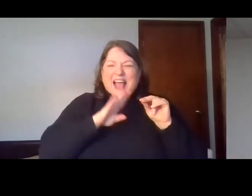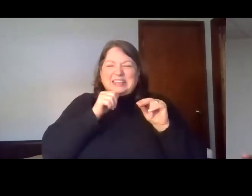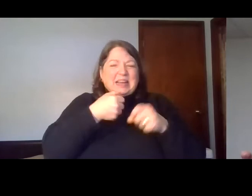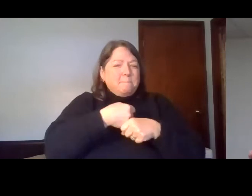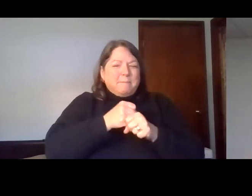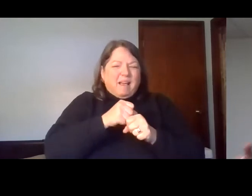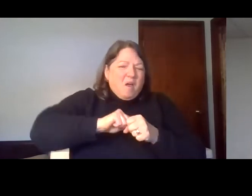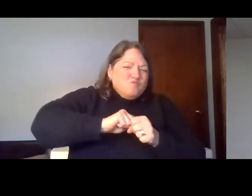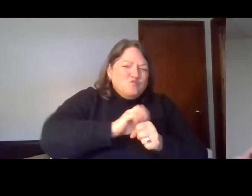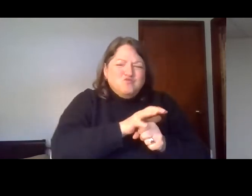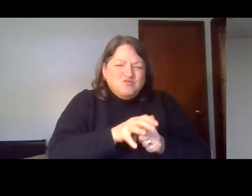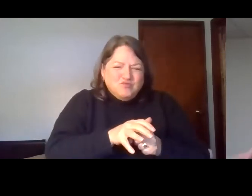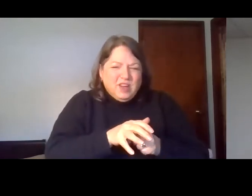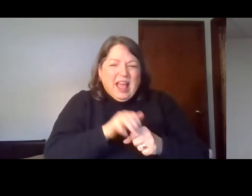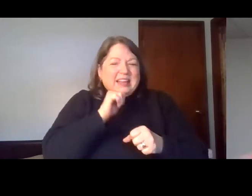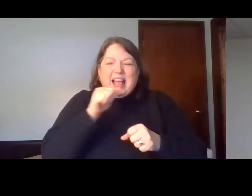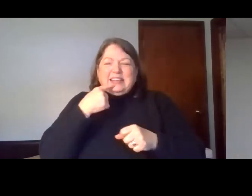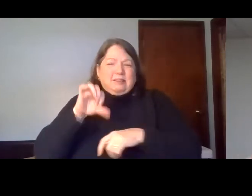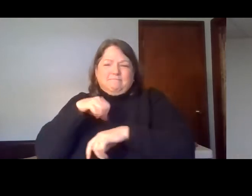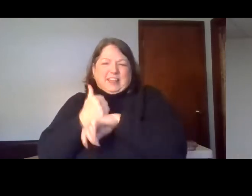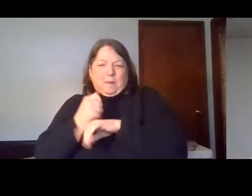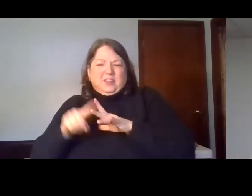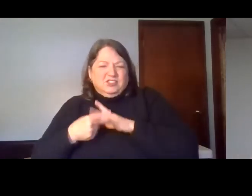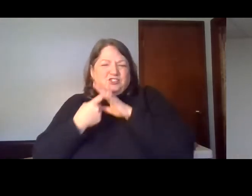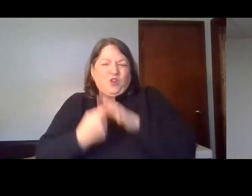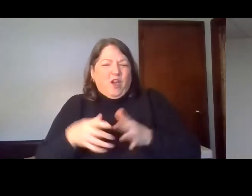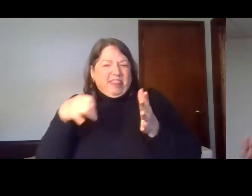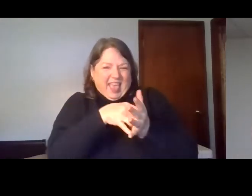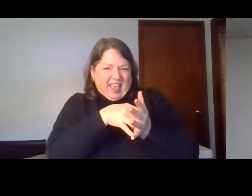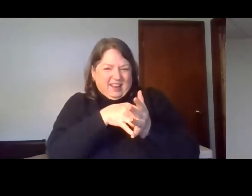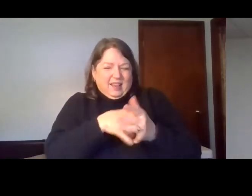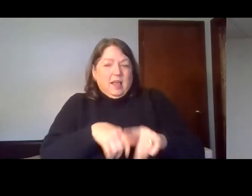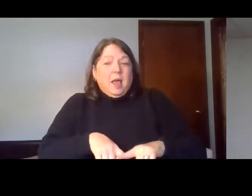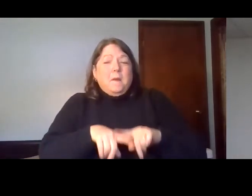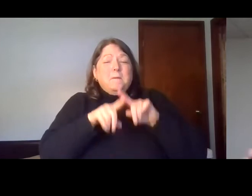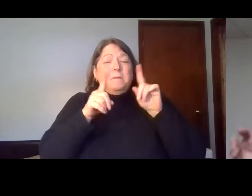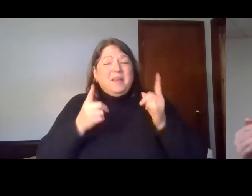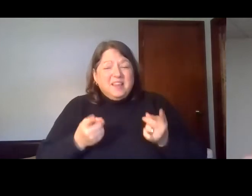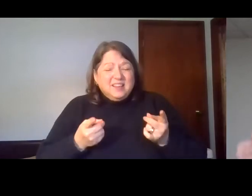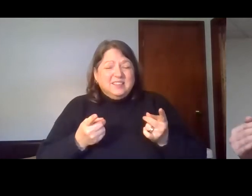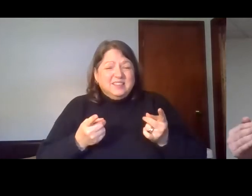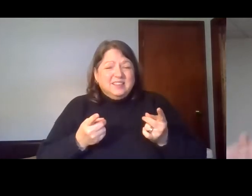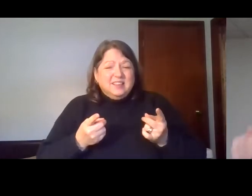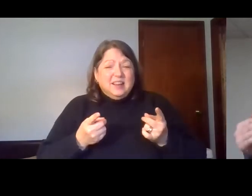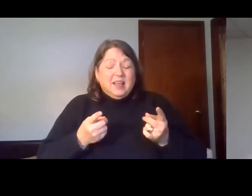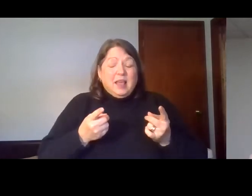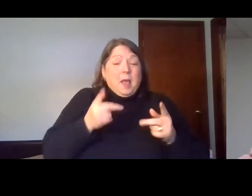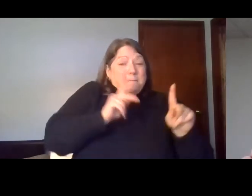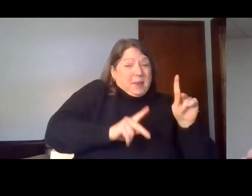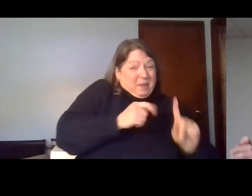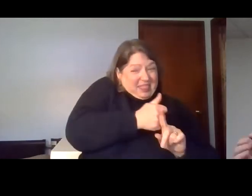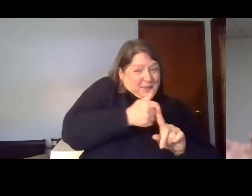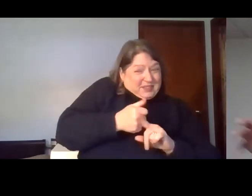this to happen. God is not the author of what's happening. What the author of what's happening are the choices that people